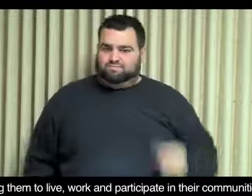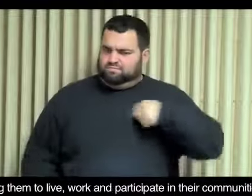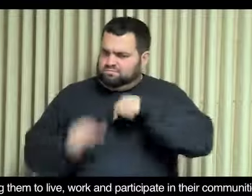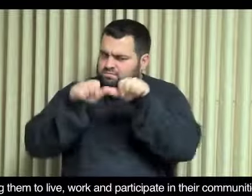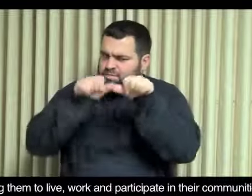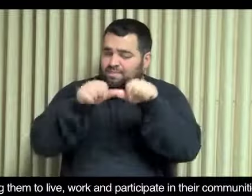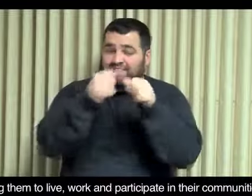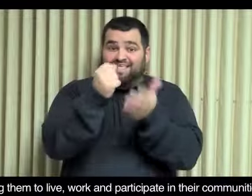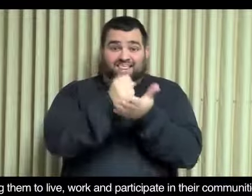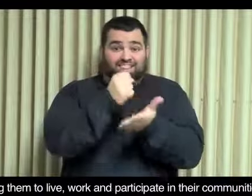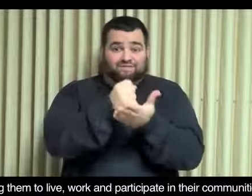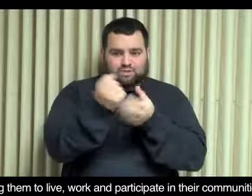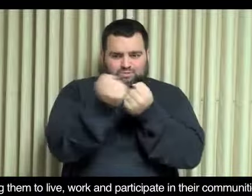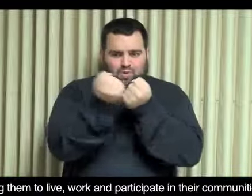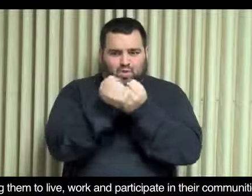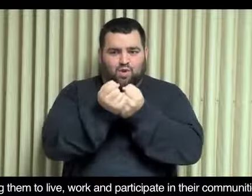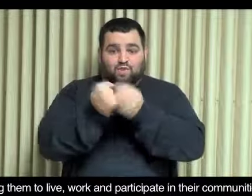live, work, and participate in their communities.